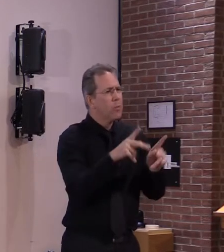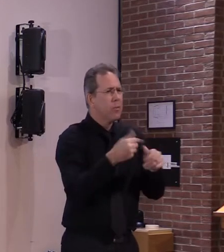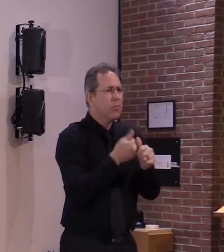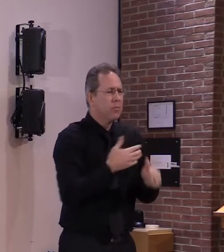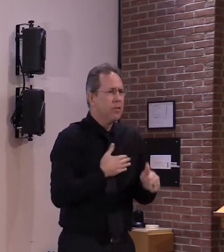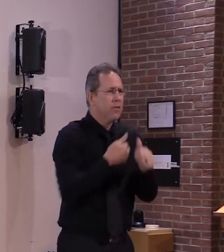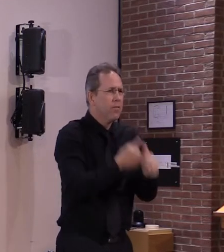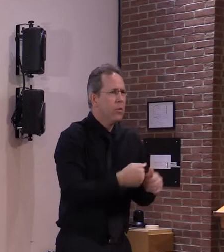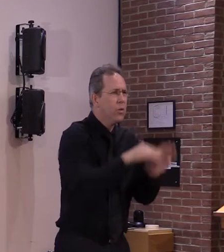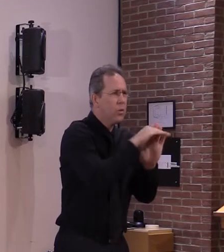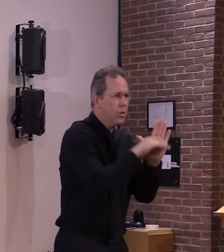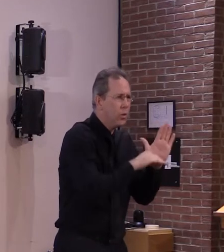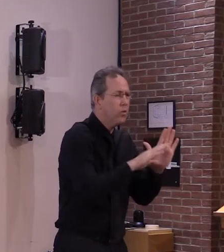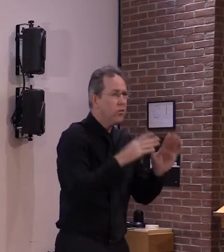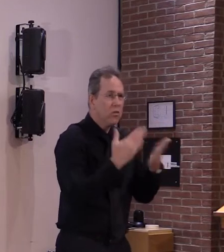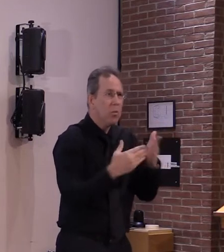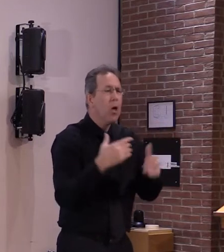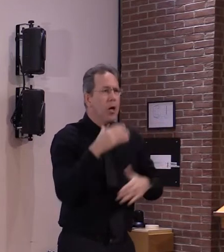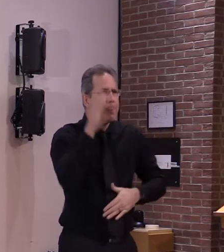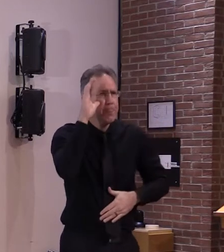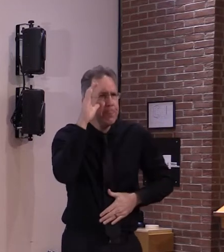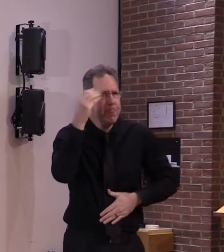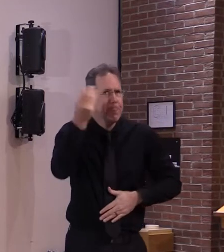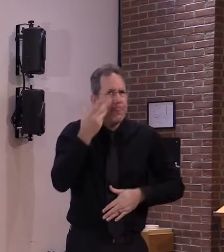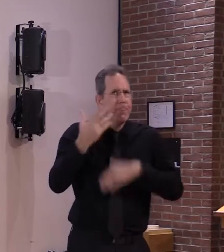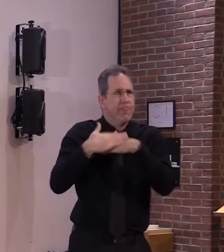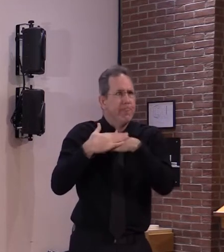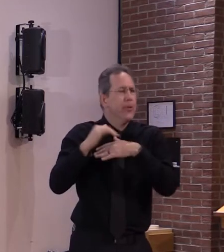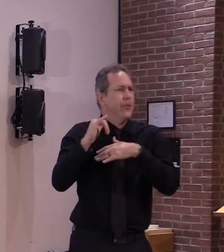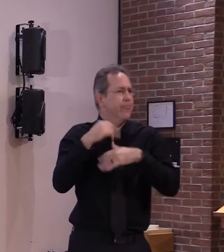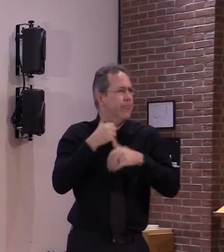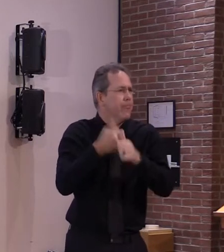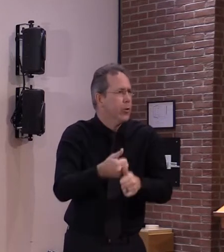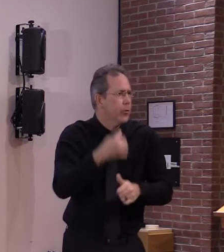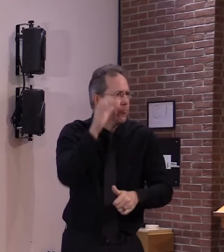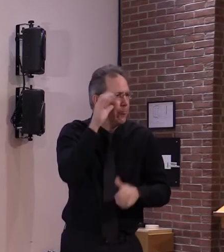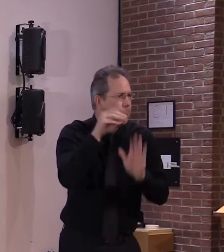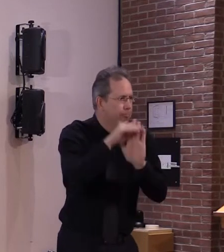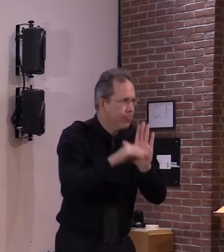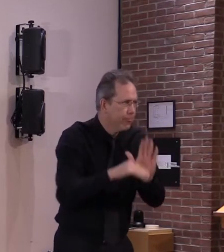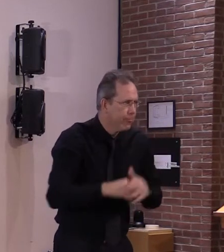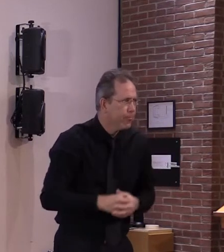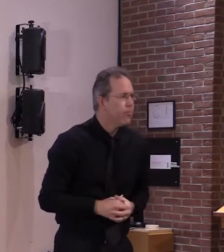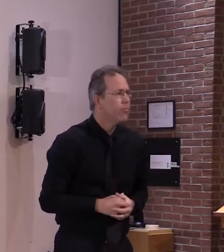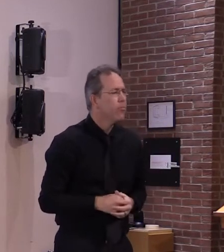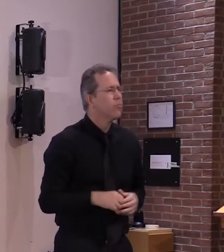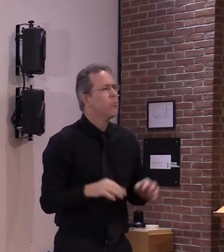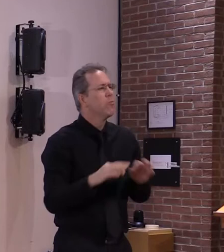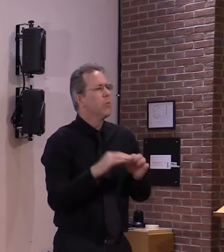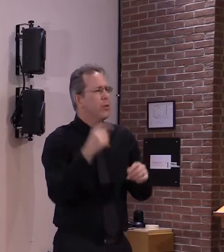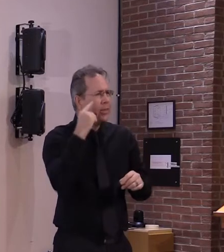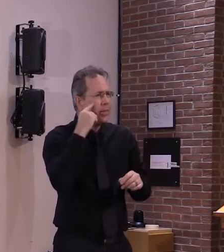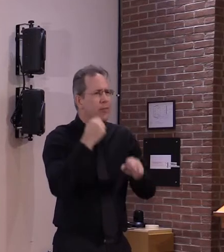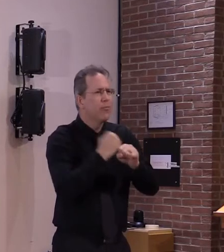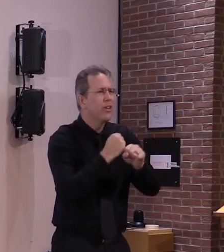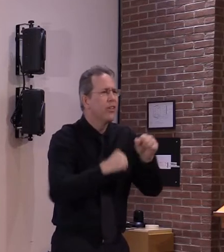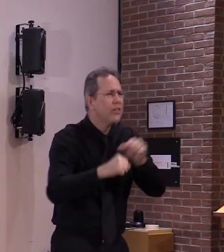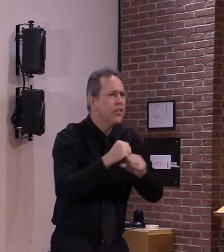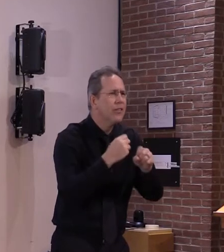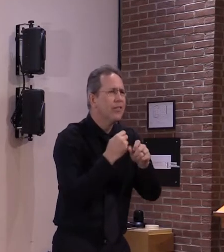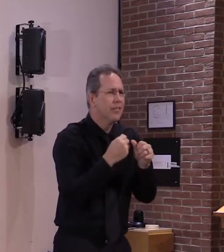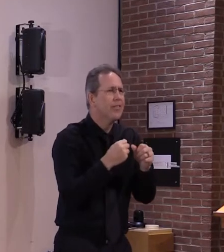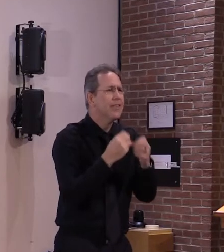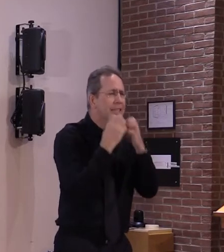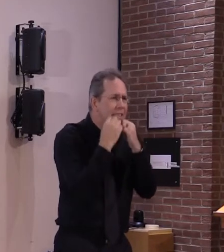one another through the upcoming holidays and winter season a lot has happened since our last press conference